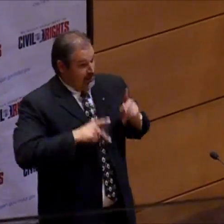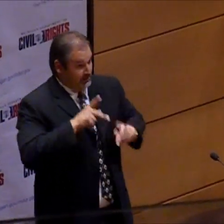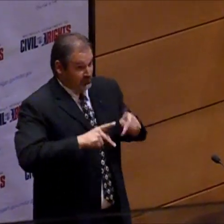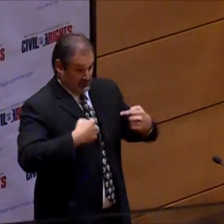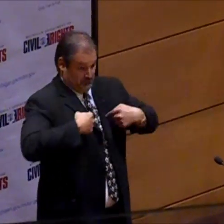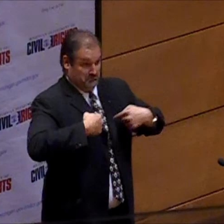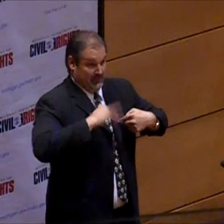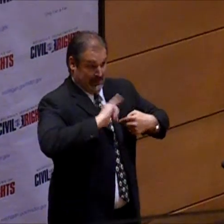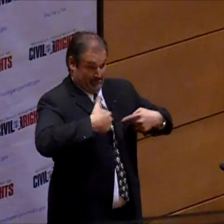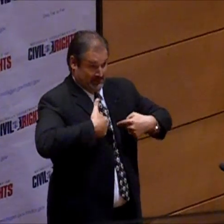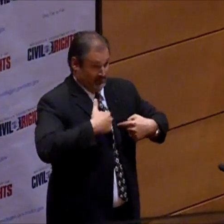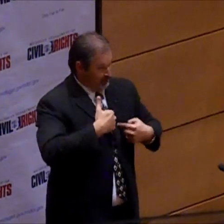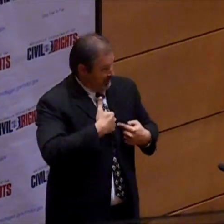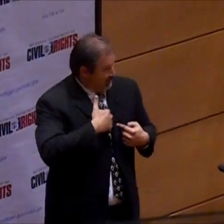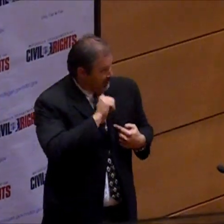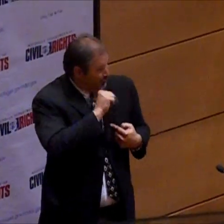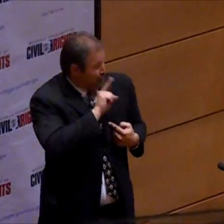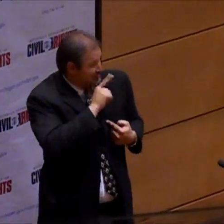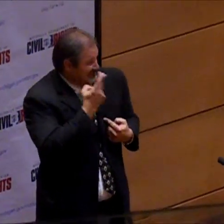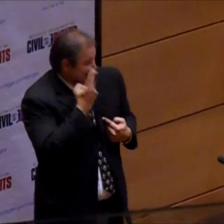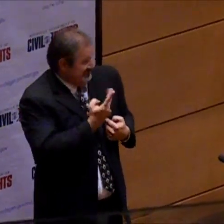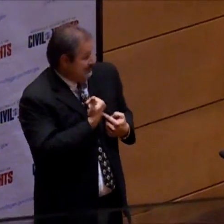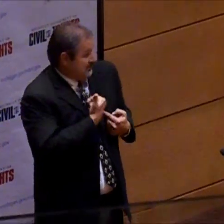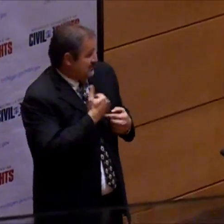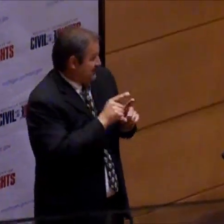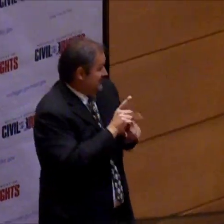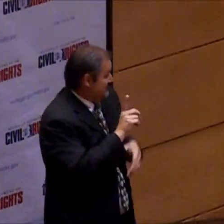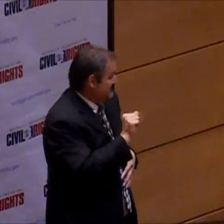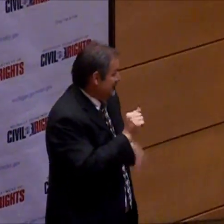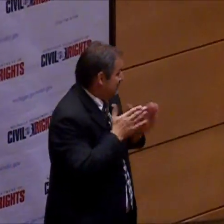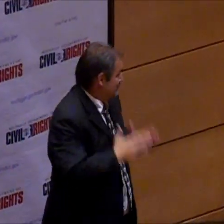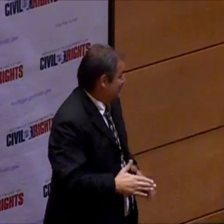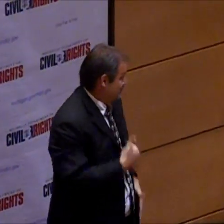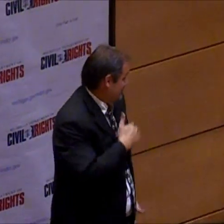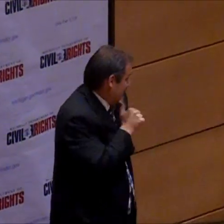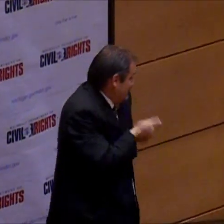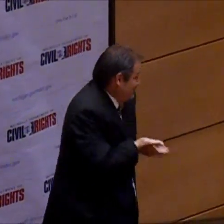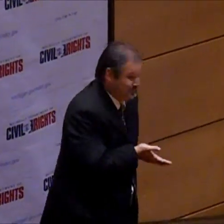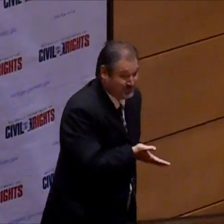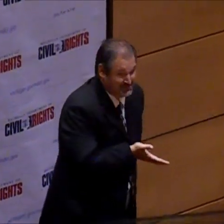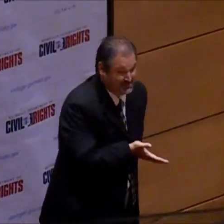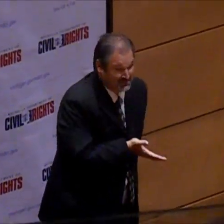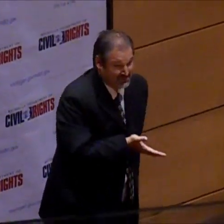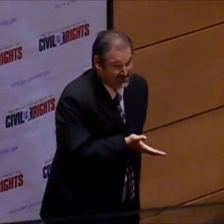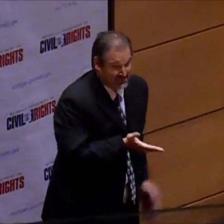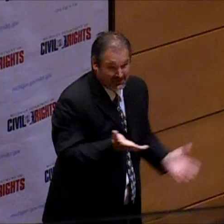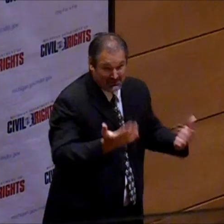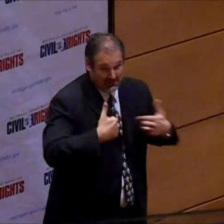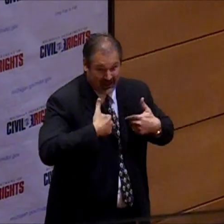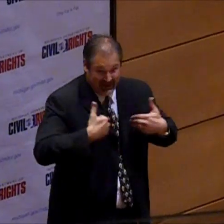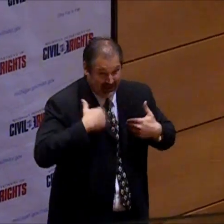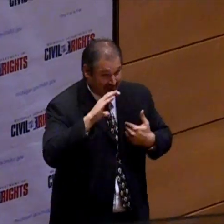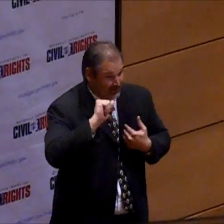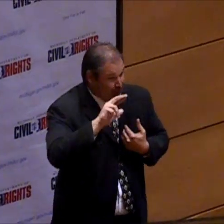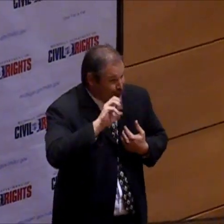be left out. People like me, I don't really see myself as a disabled person. I don't. I'll be honest.